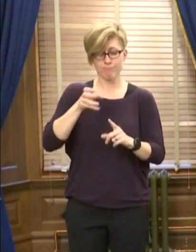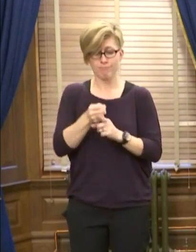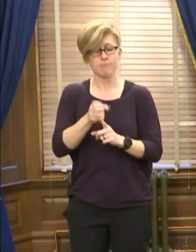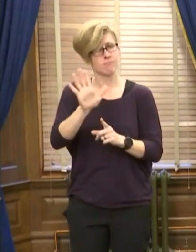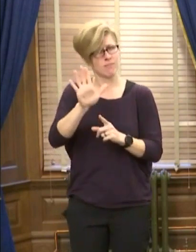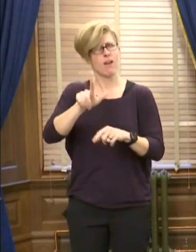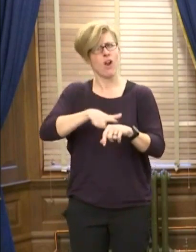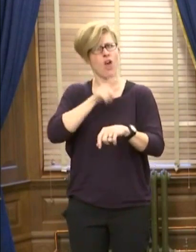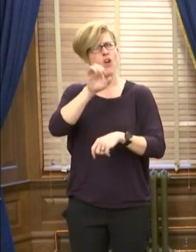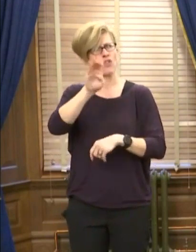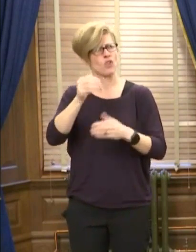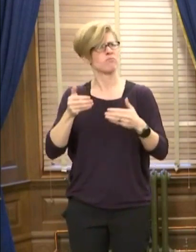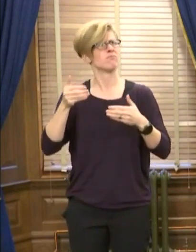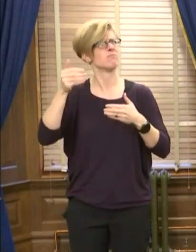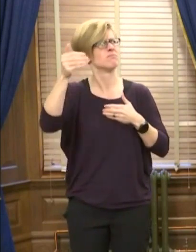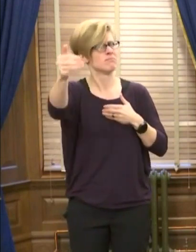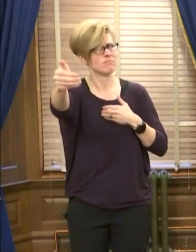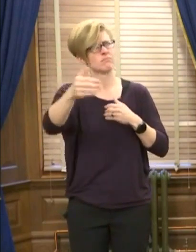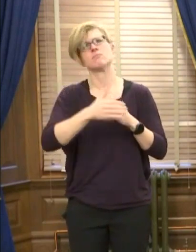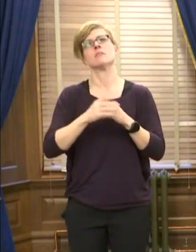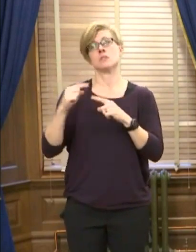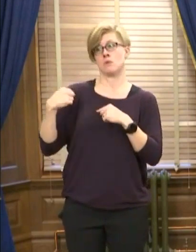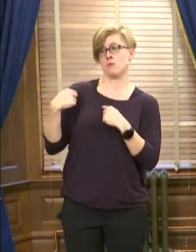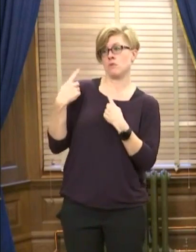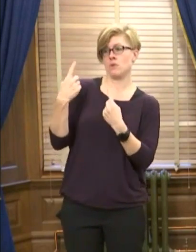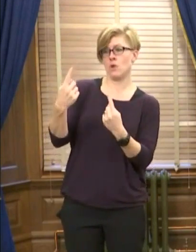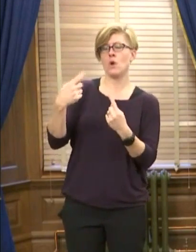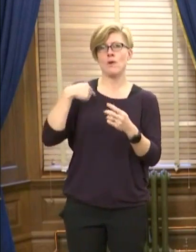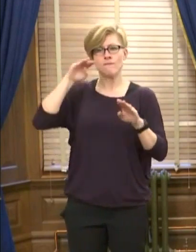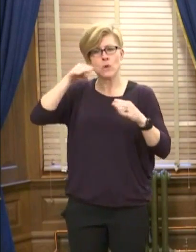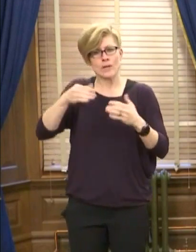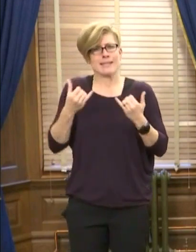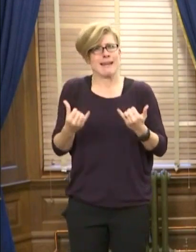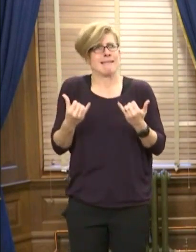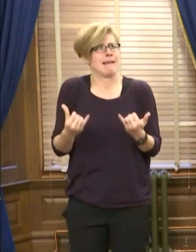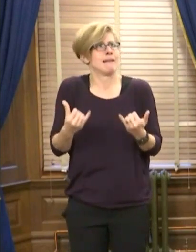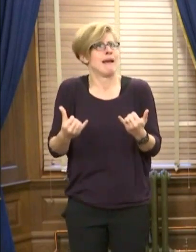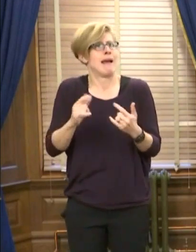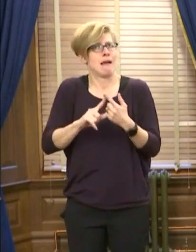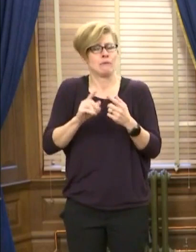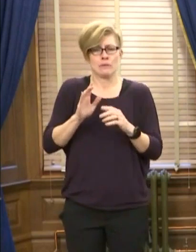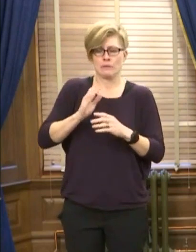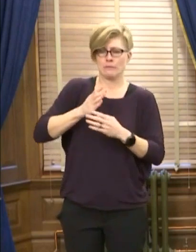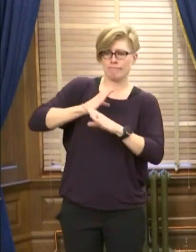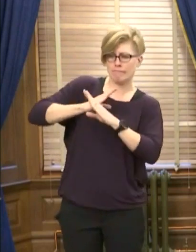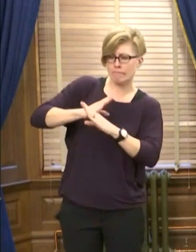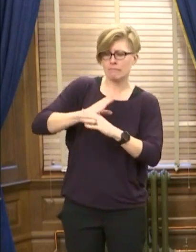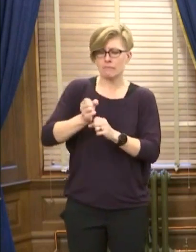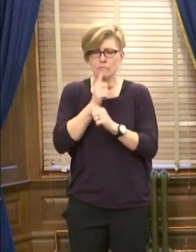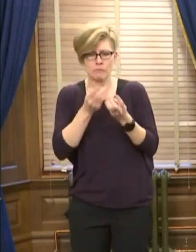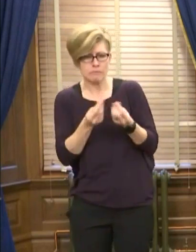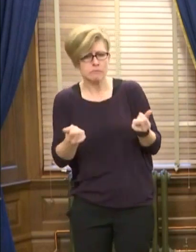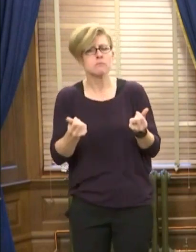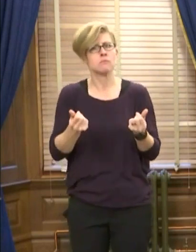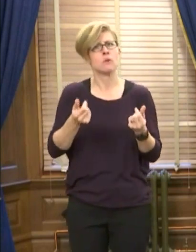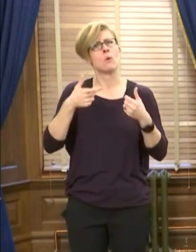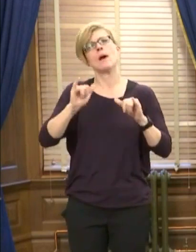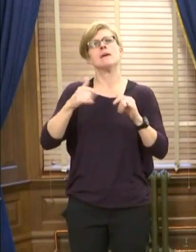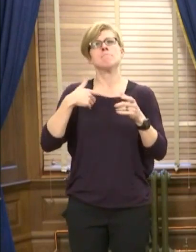year, my administration has addressed the immediate challenges of COVID-19 while still planning for the future.